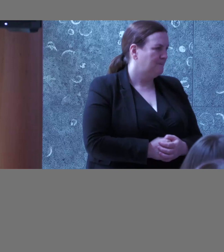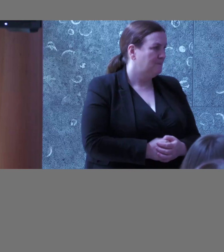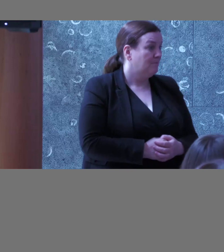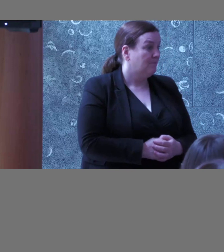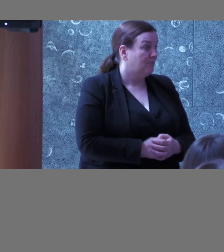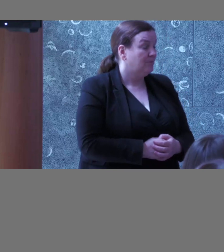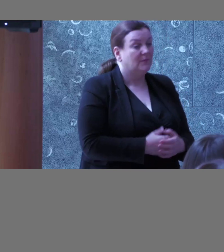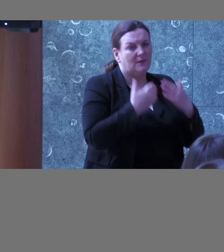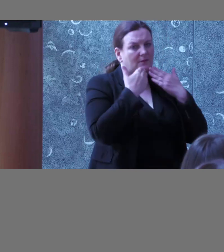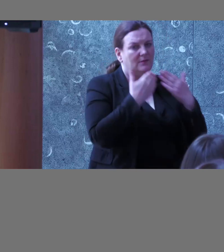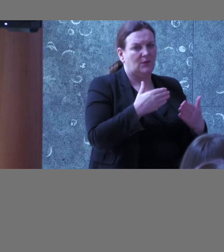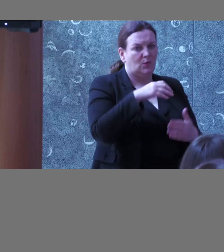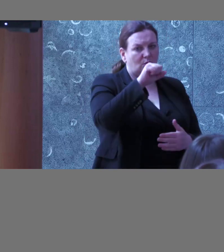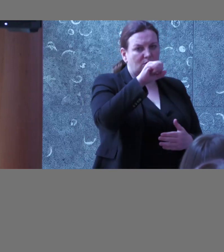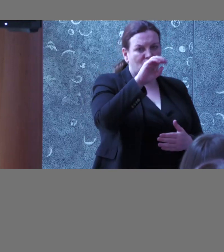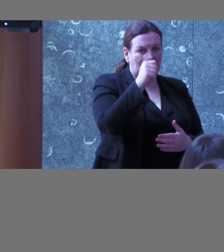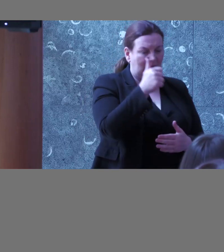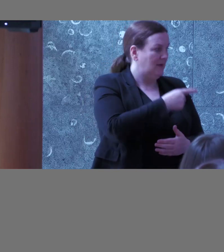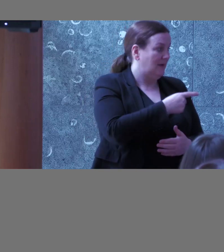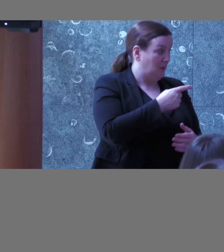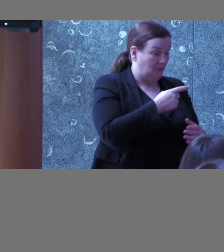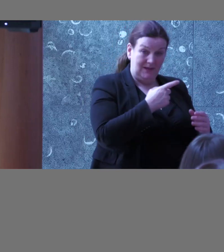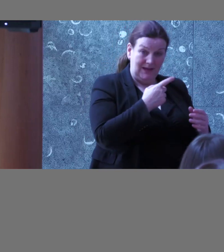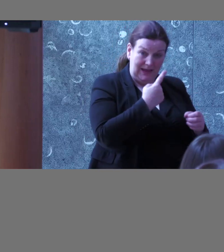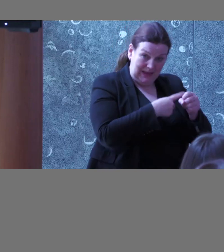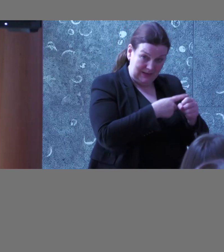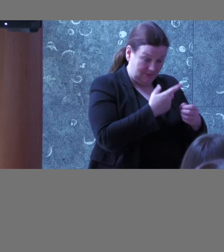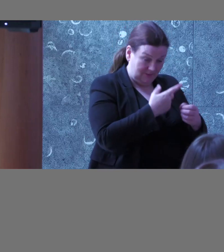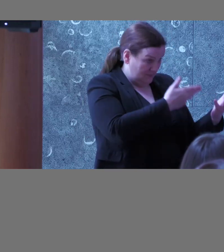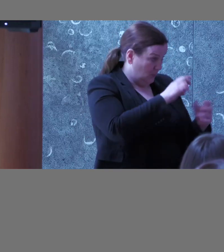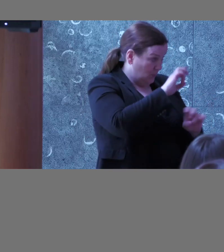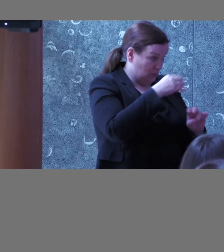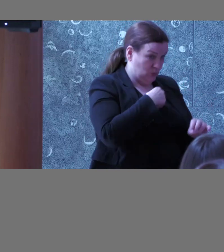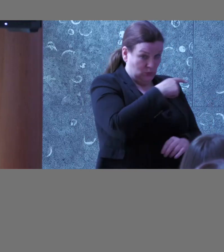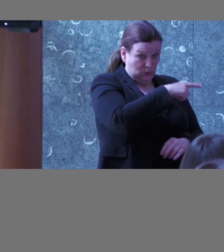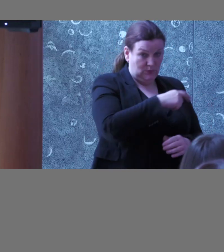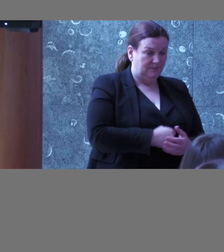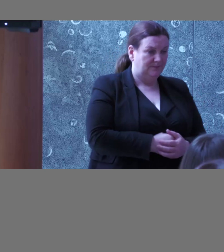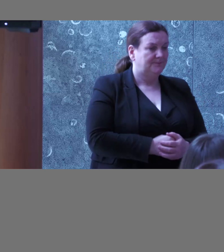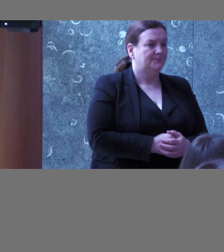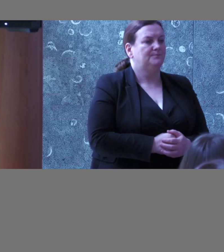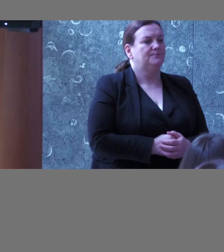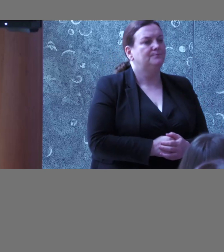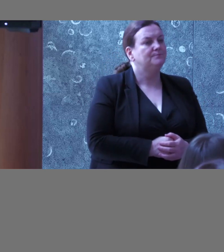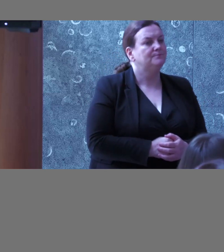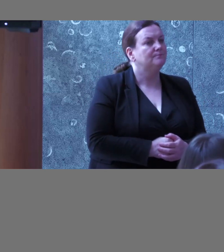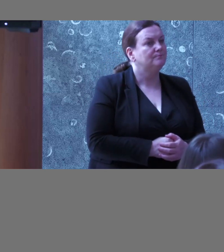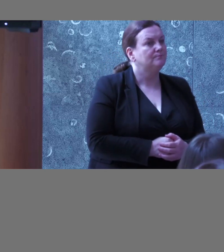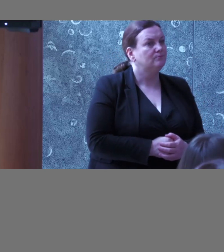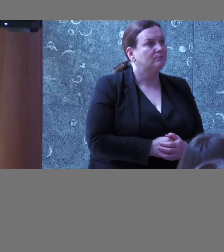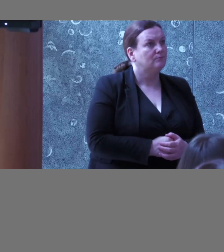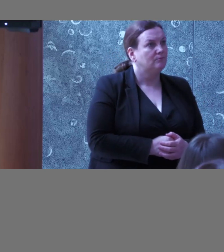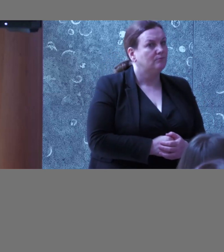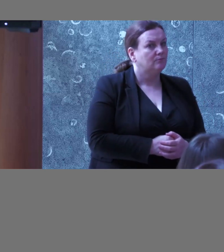Thank you, Sorka, and let's stay with you. You mentioned, and I know that you have a